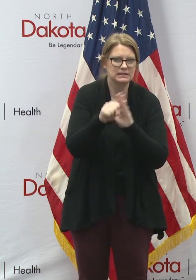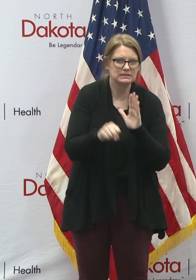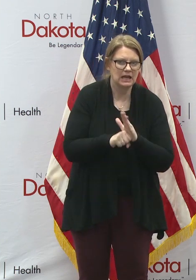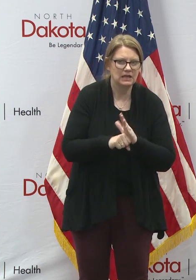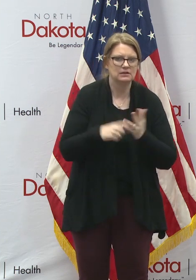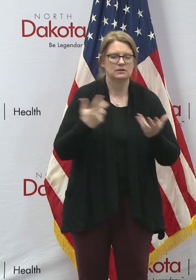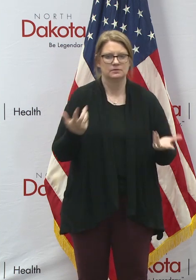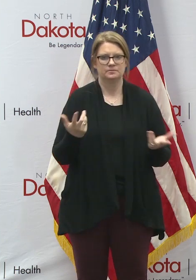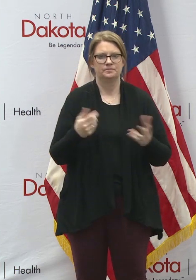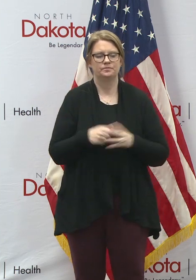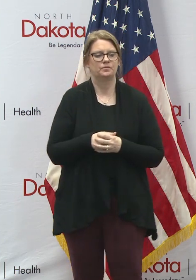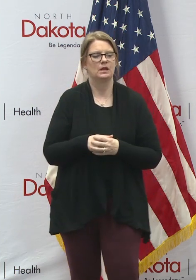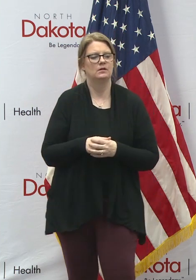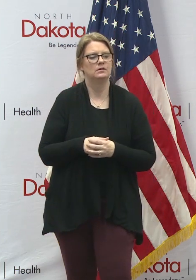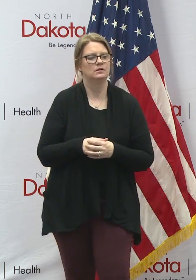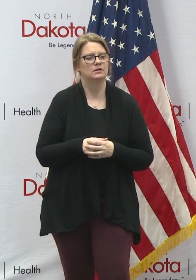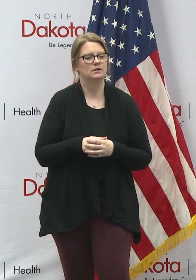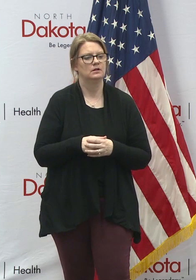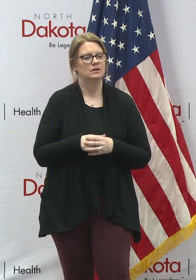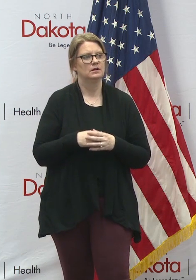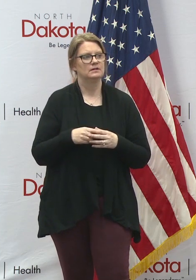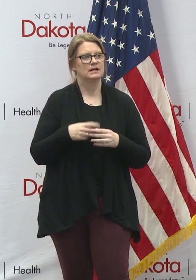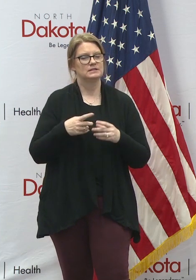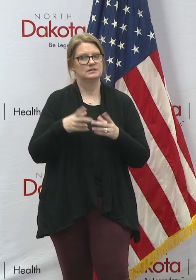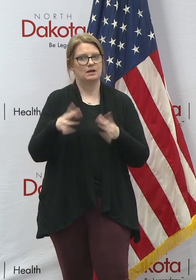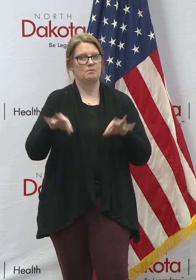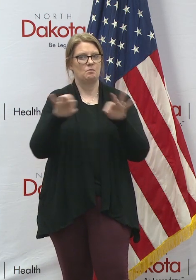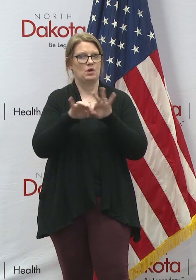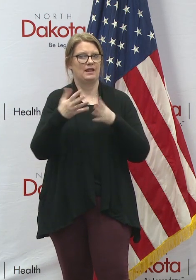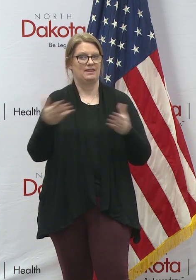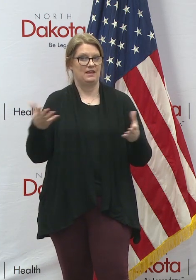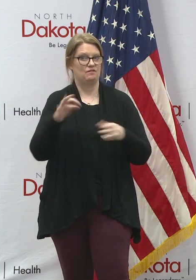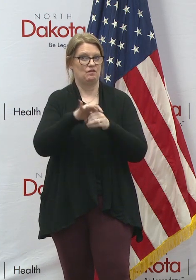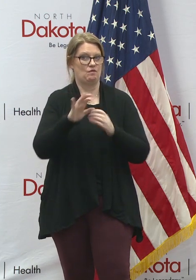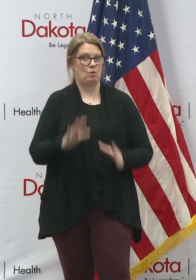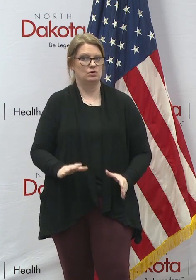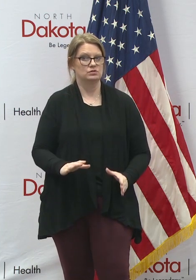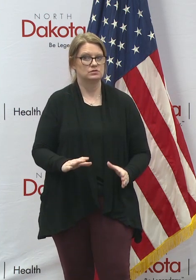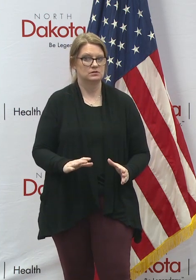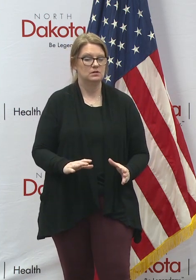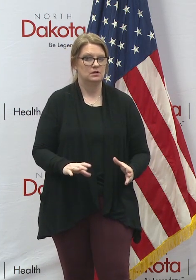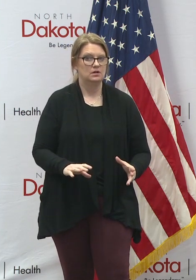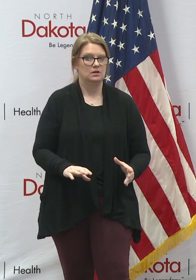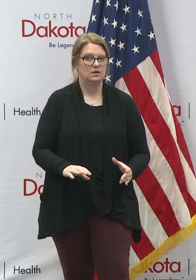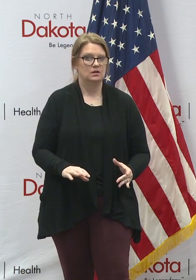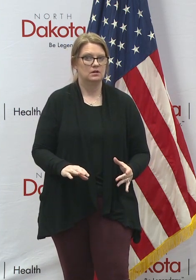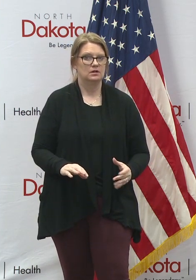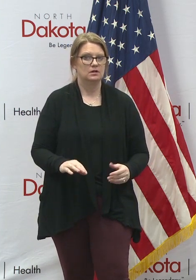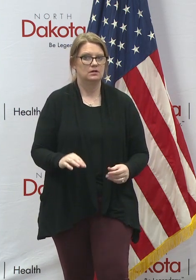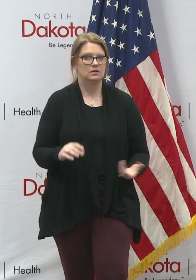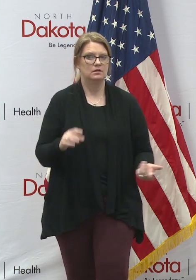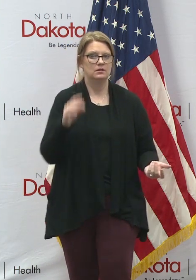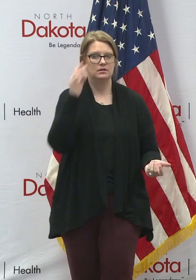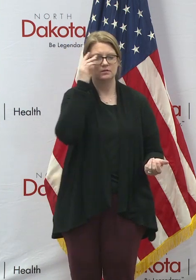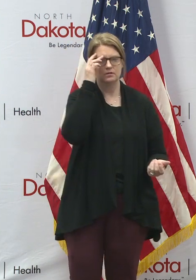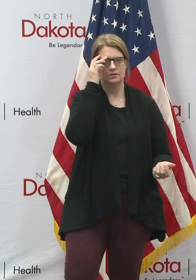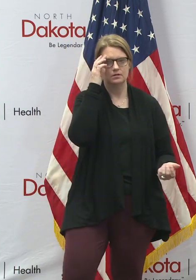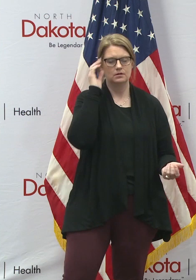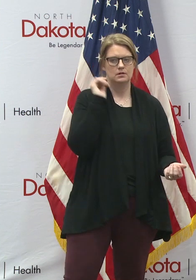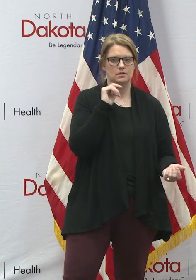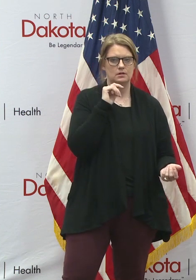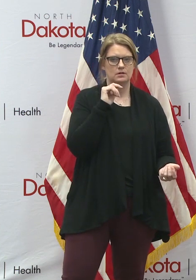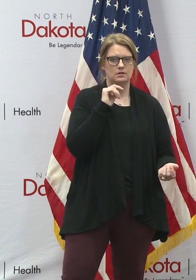with them. And so that's the main thing for the voters right now is that, yes, we won't have